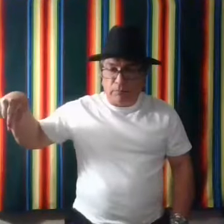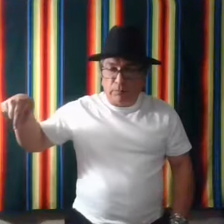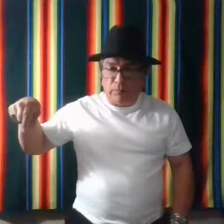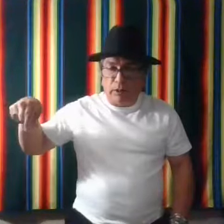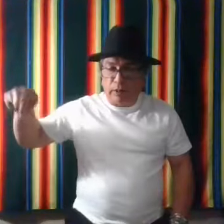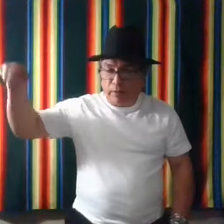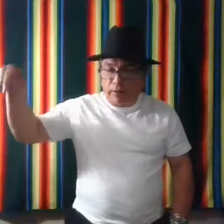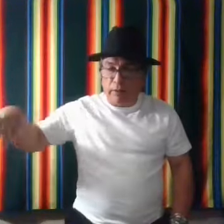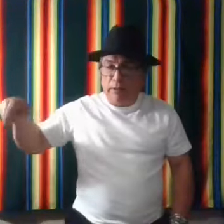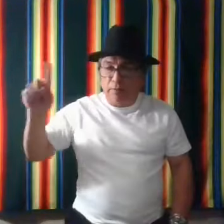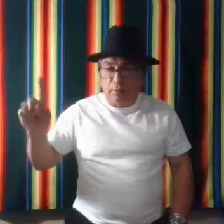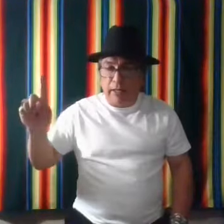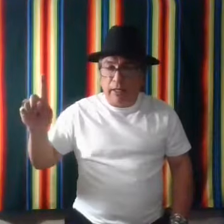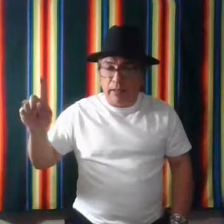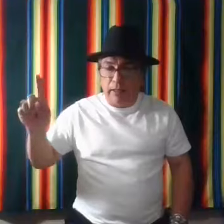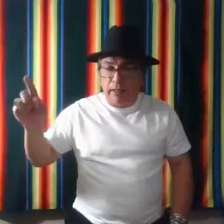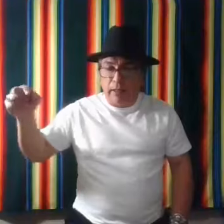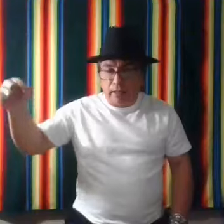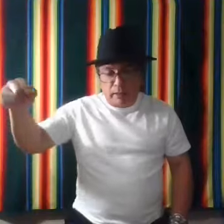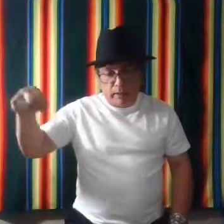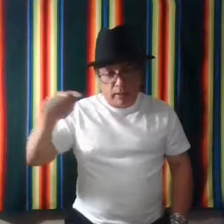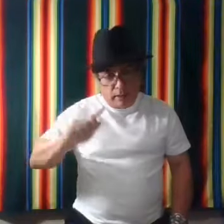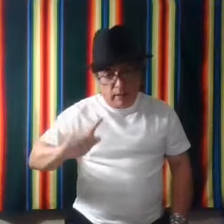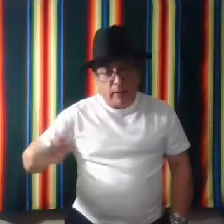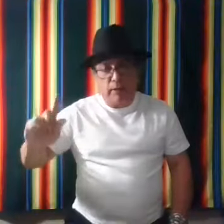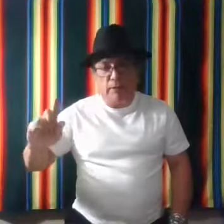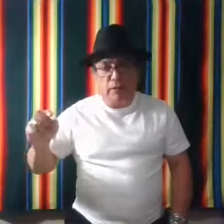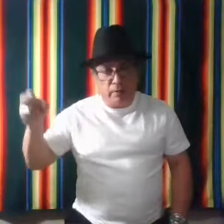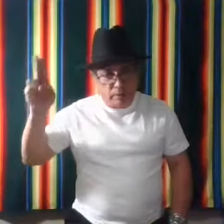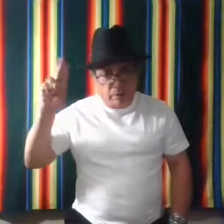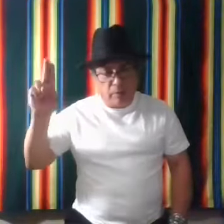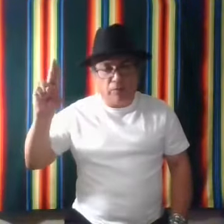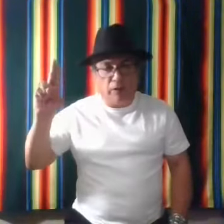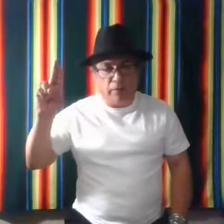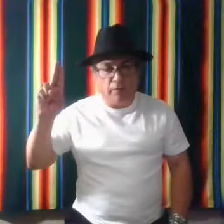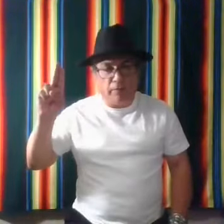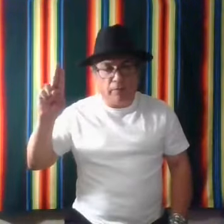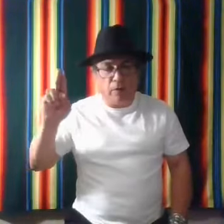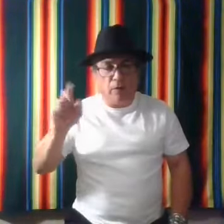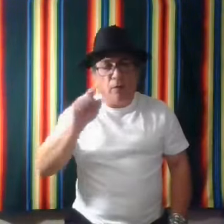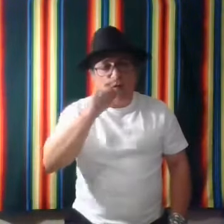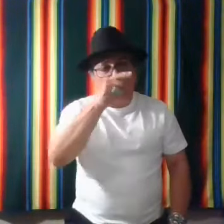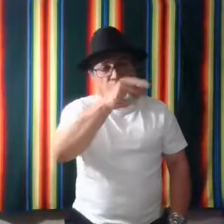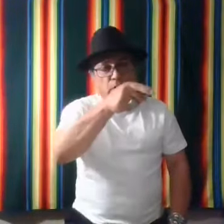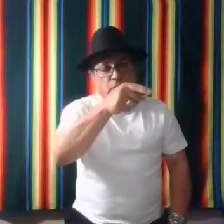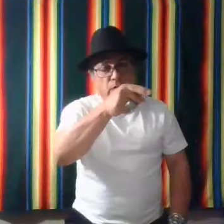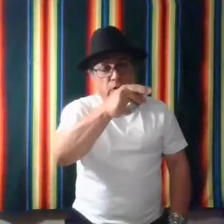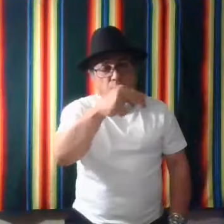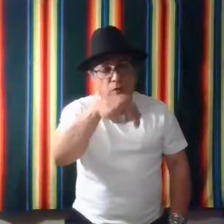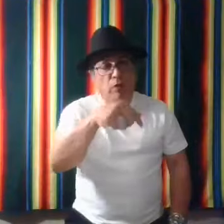This man is my friend or you are